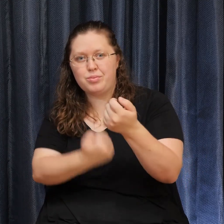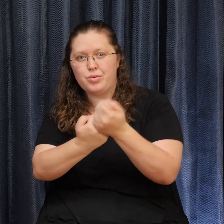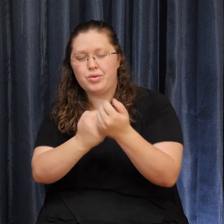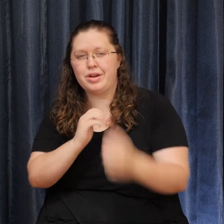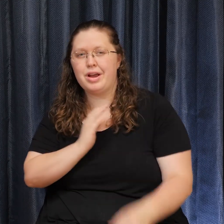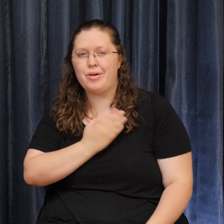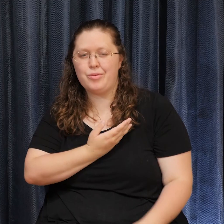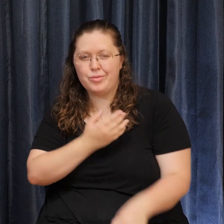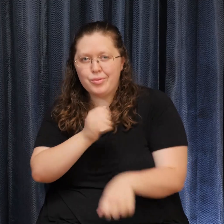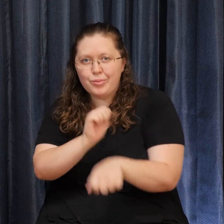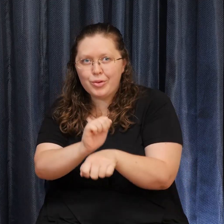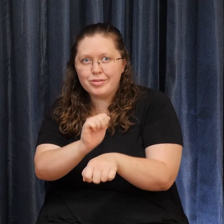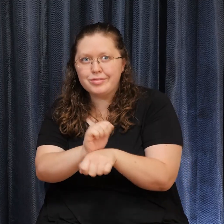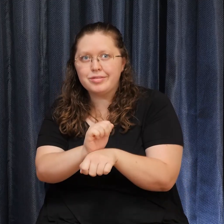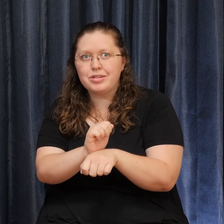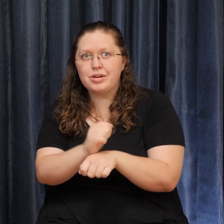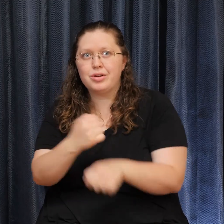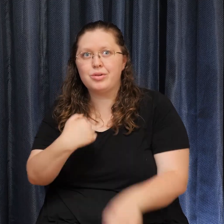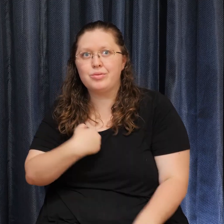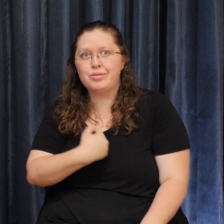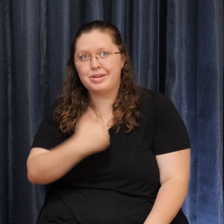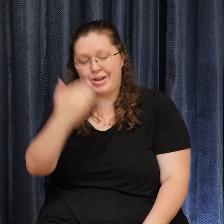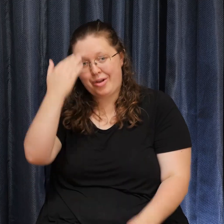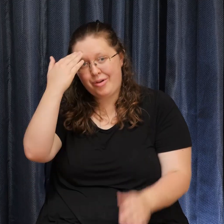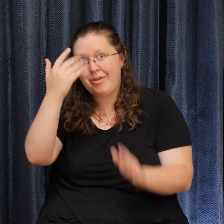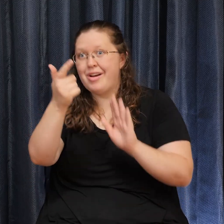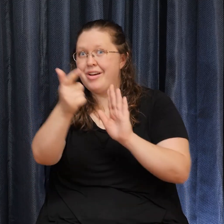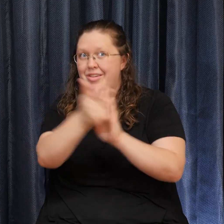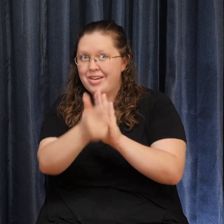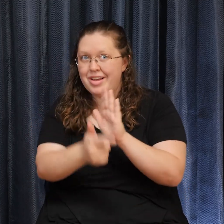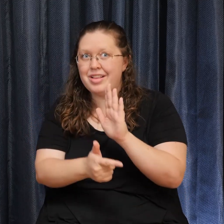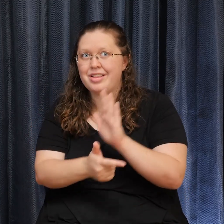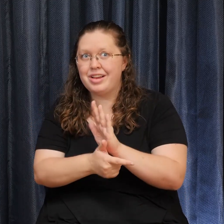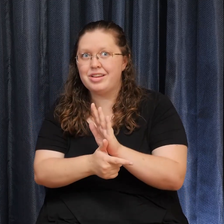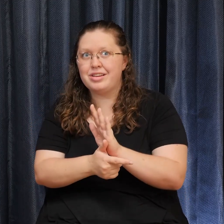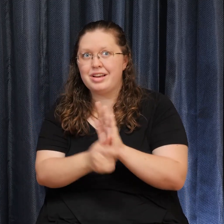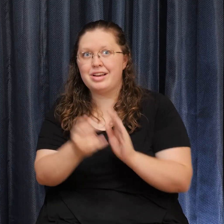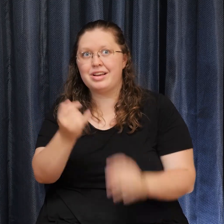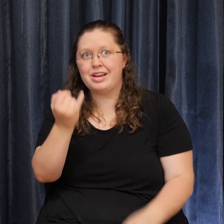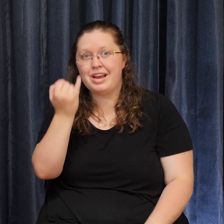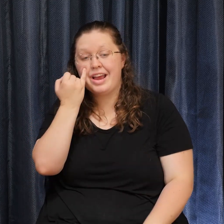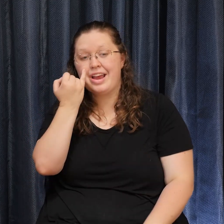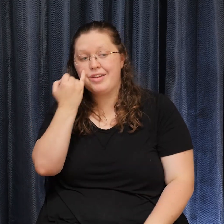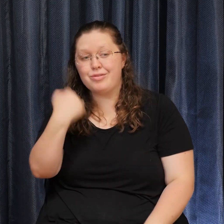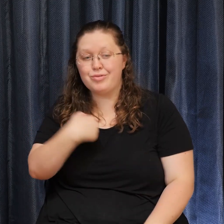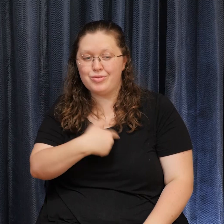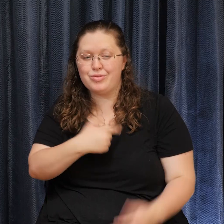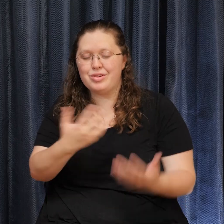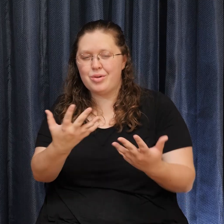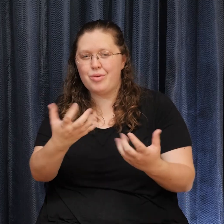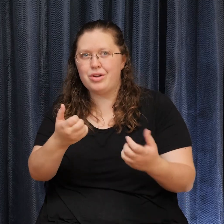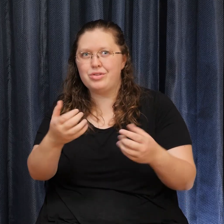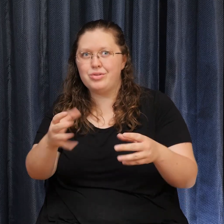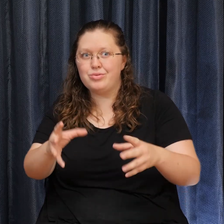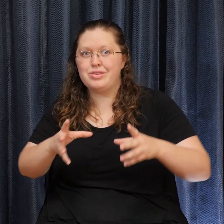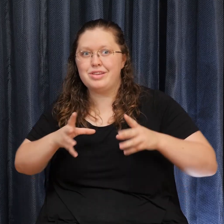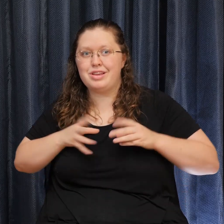course, we know how the law works to be able to then open ourselves to receive all of the good that God has for us, that